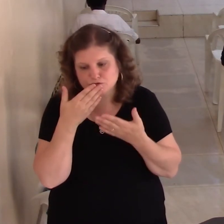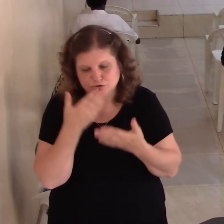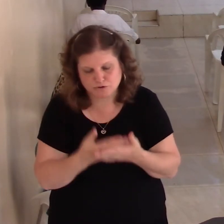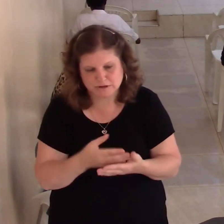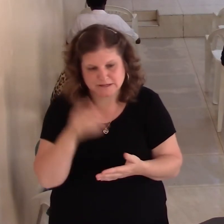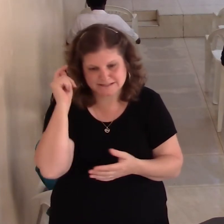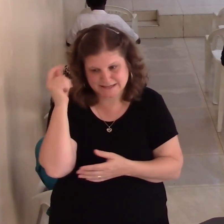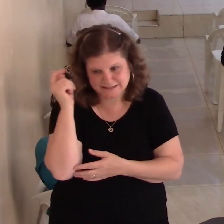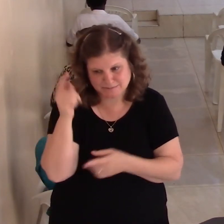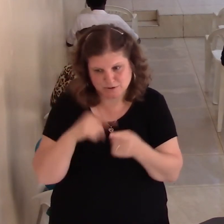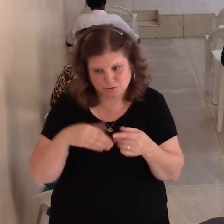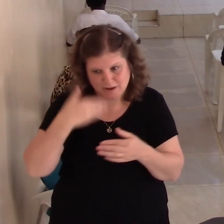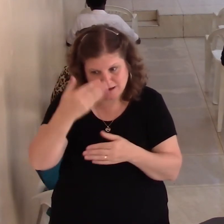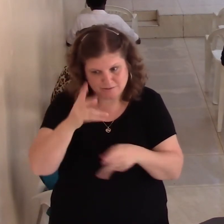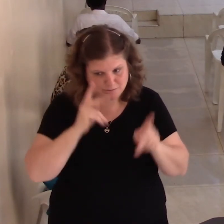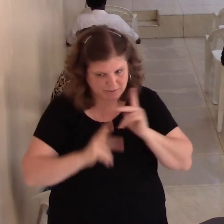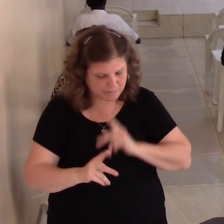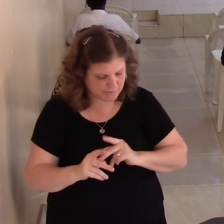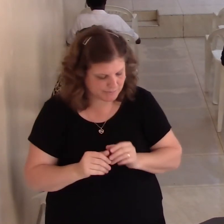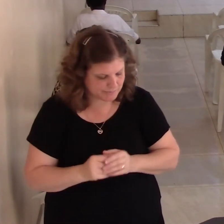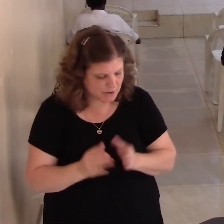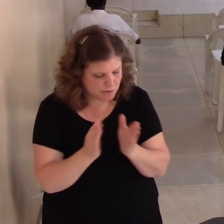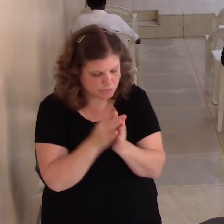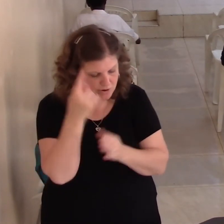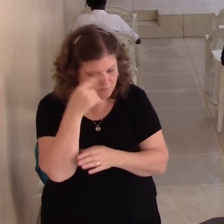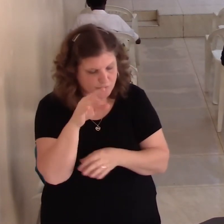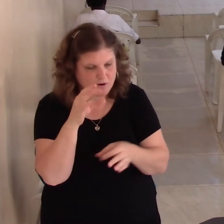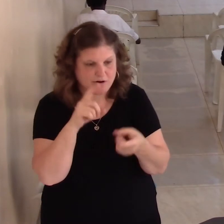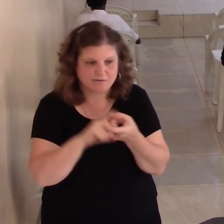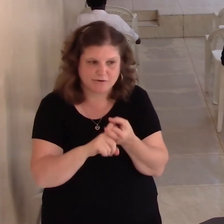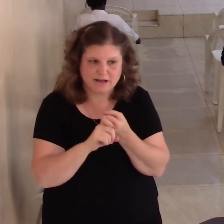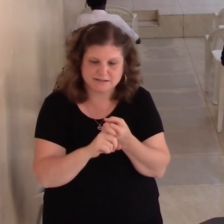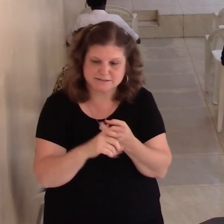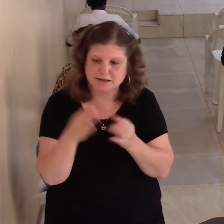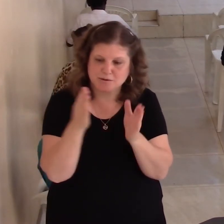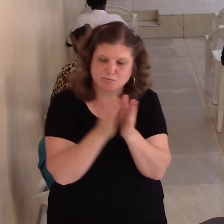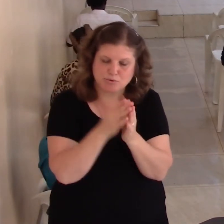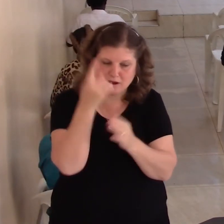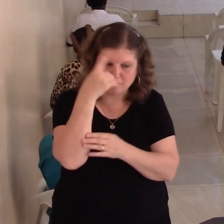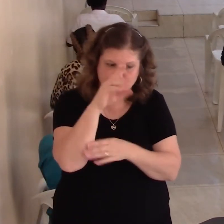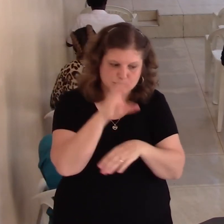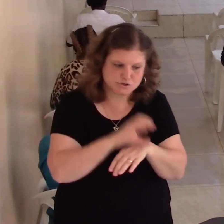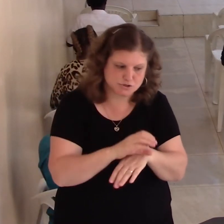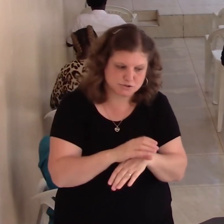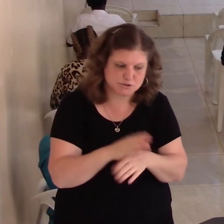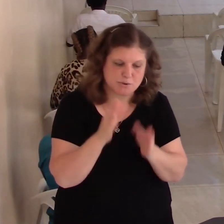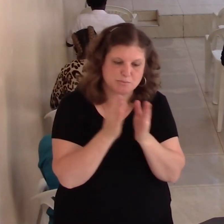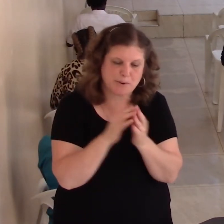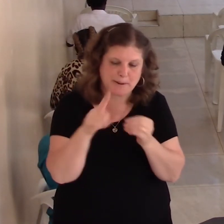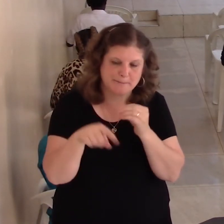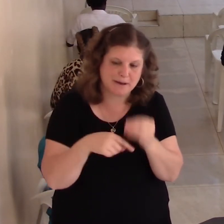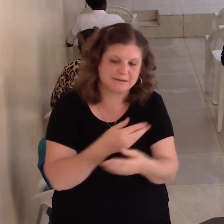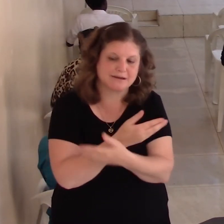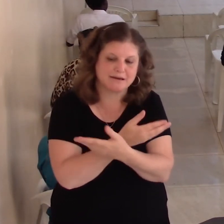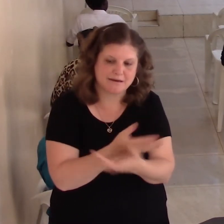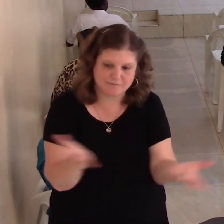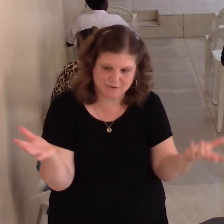Pray for their friends. Pray for their church. Pray about everything. And everything.